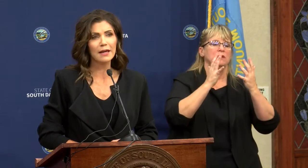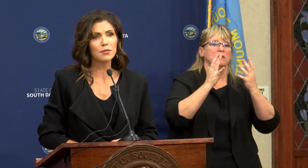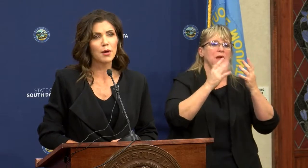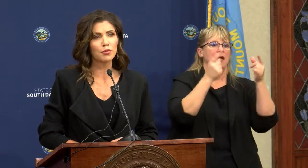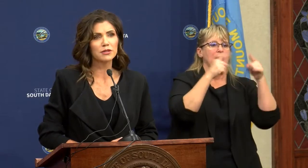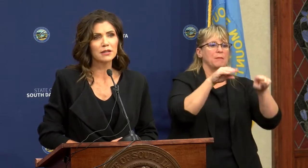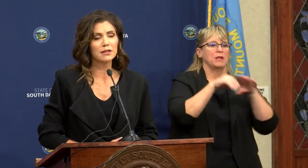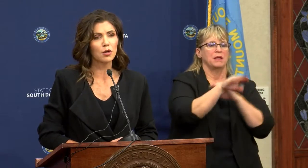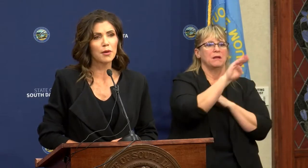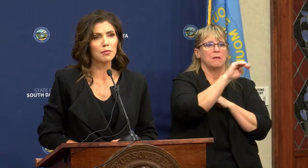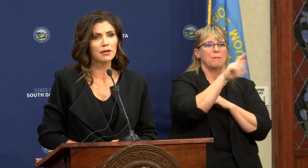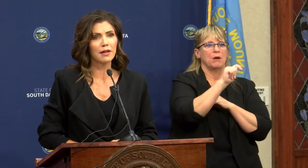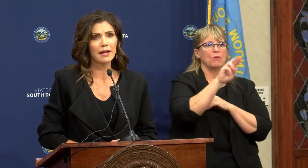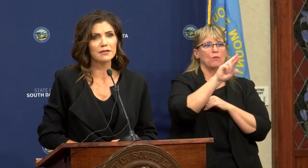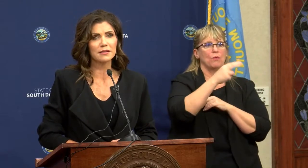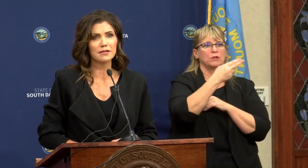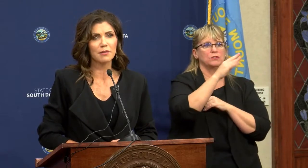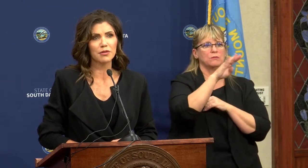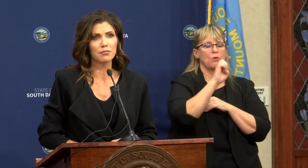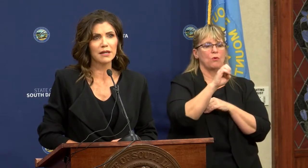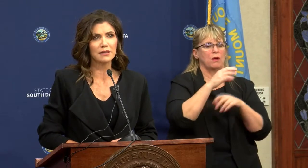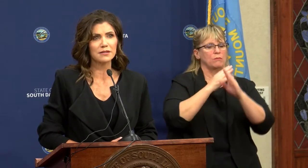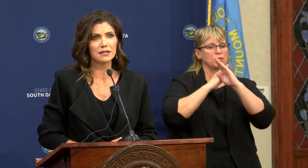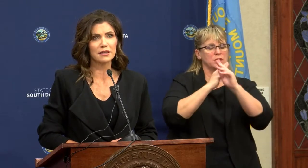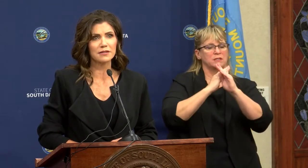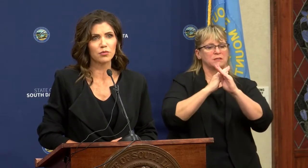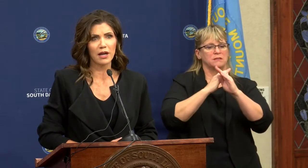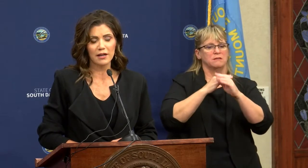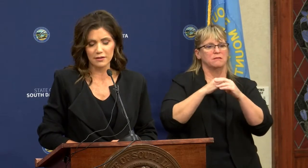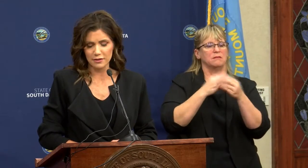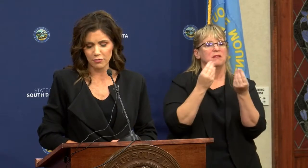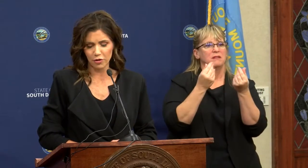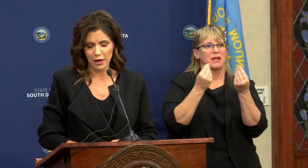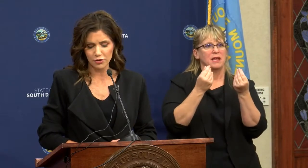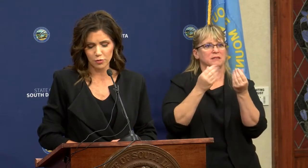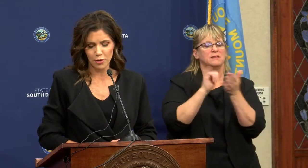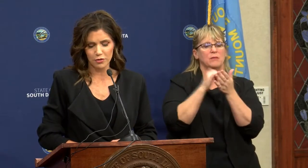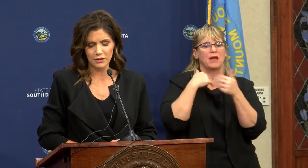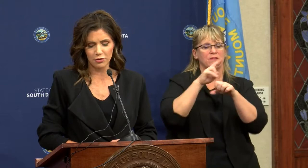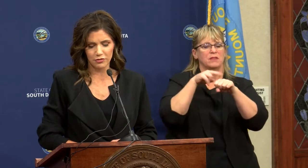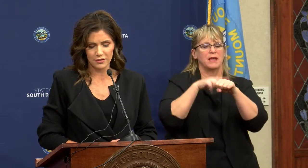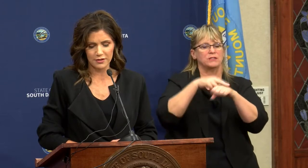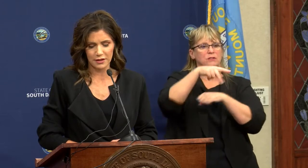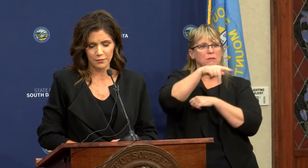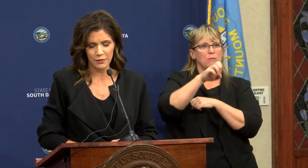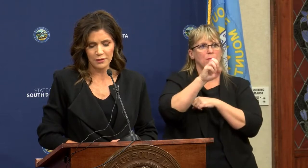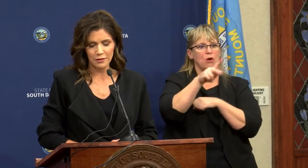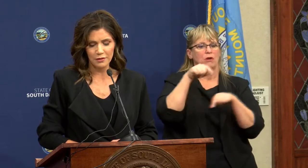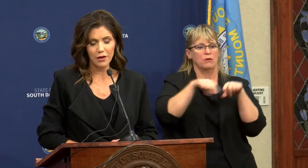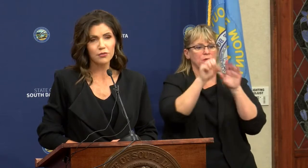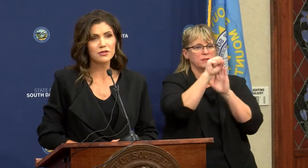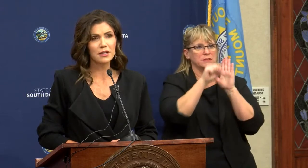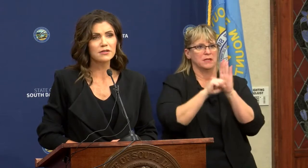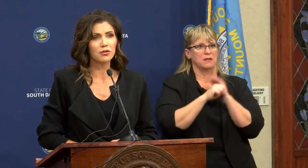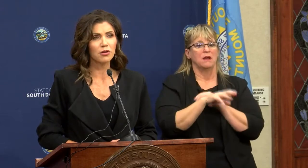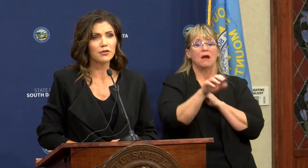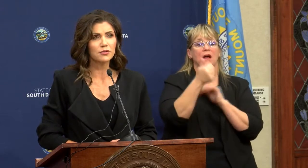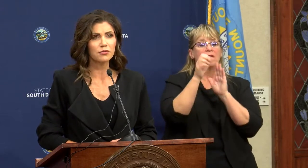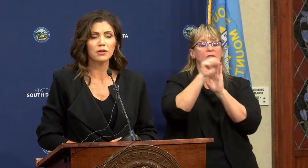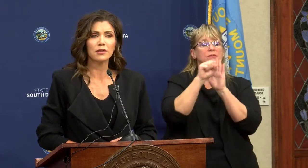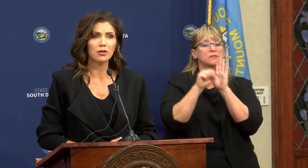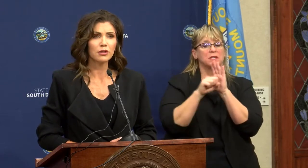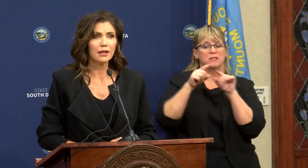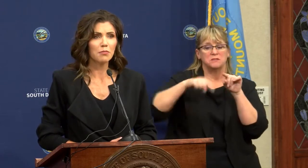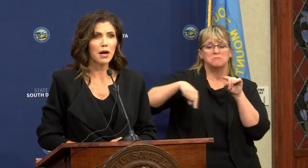and about protecting our public lands and some of the maintenance needs that we had at some of our national parks here in the state. Other states are